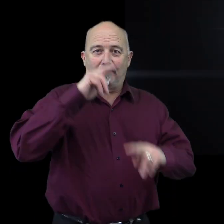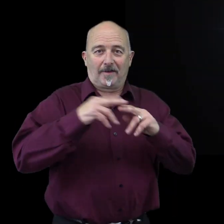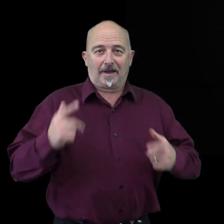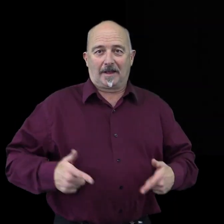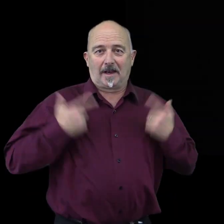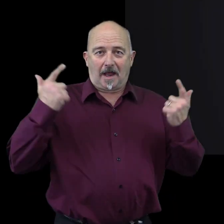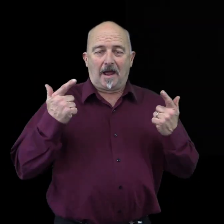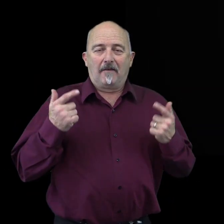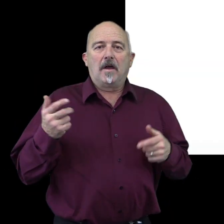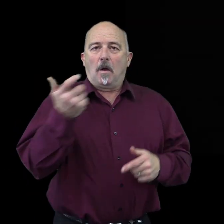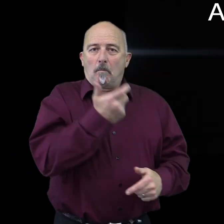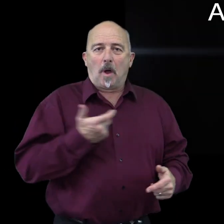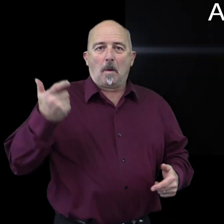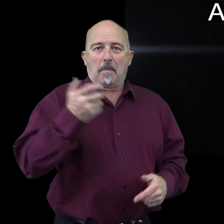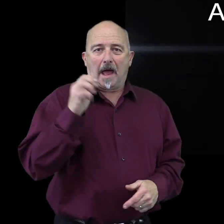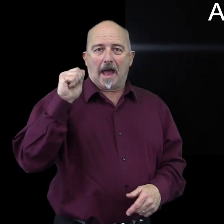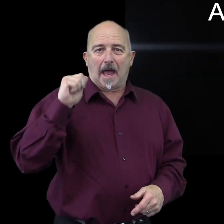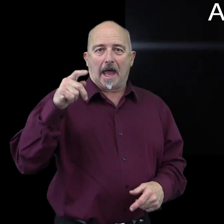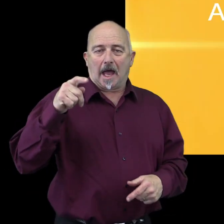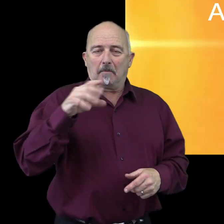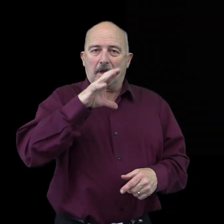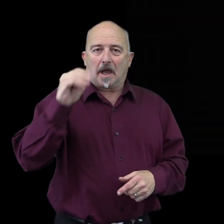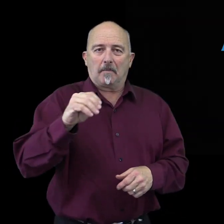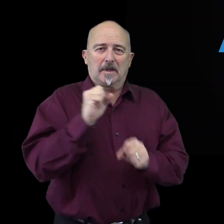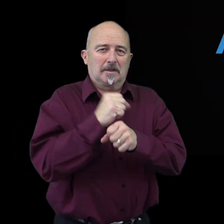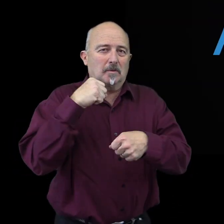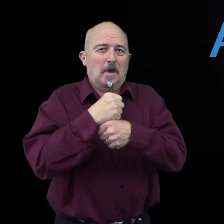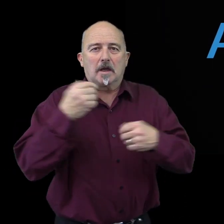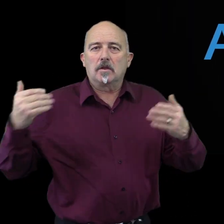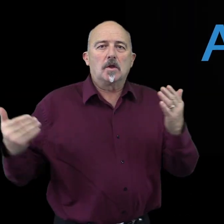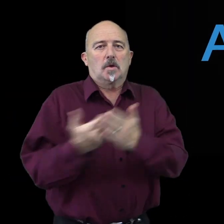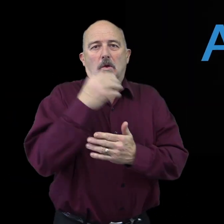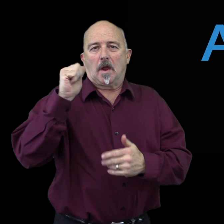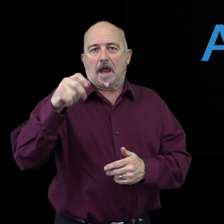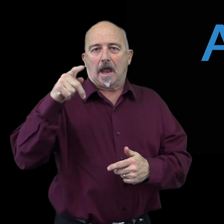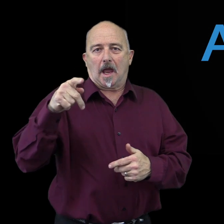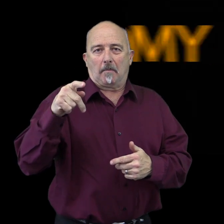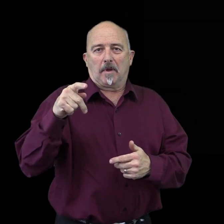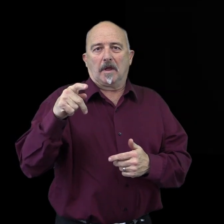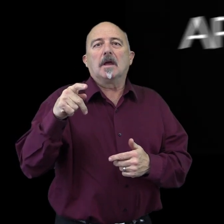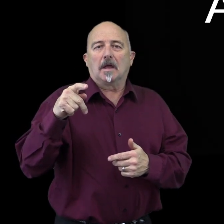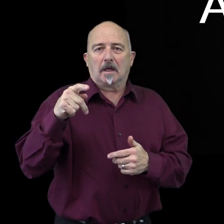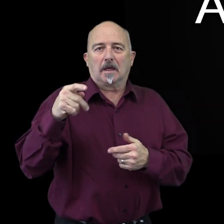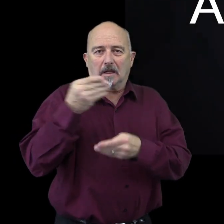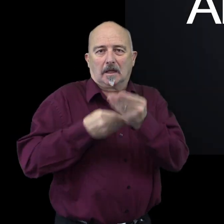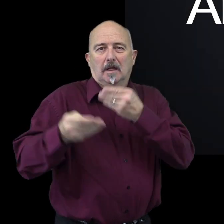MyFunLife, a mobile app company, has created the new app economy. Are you ready?